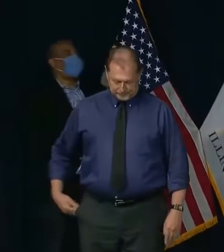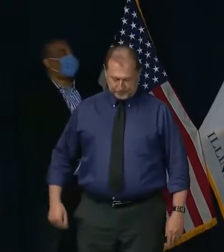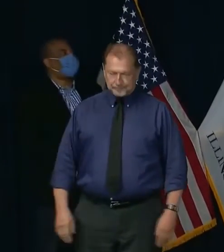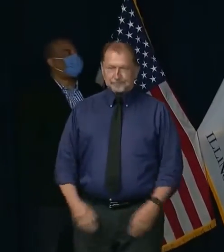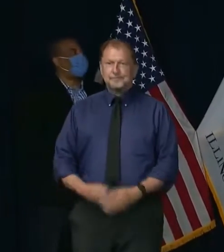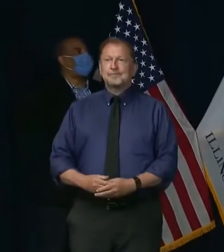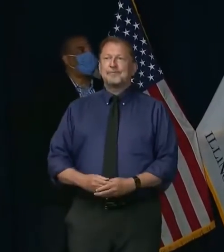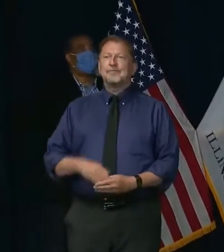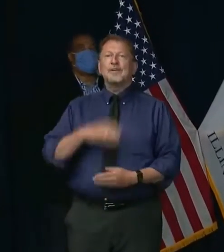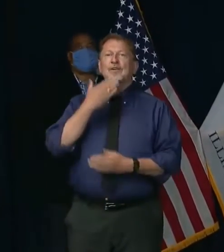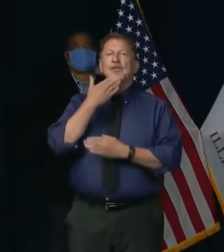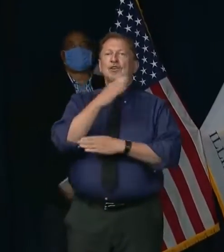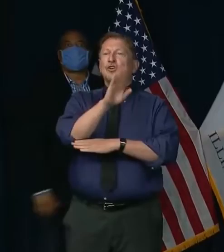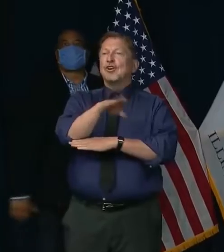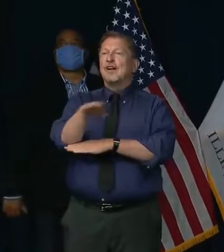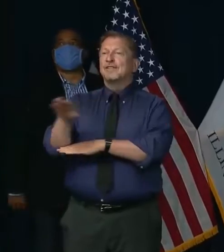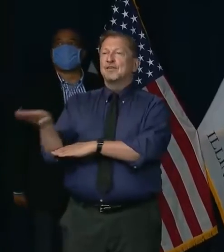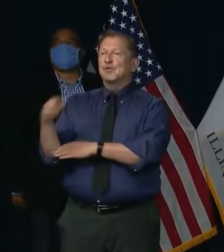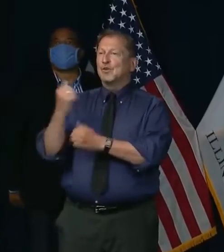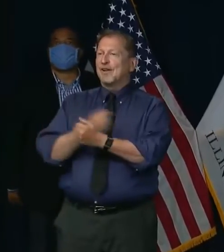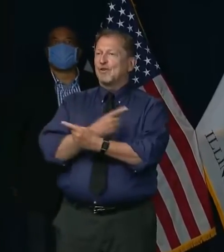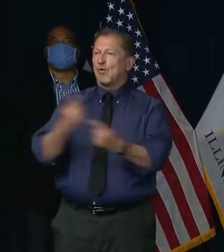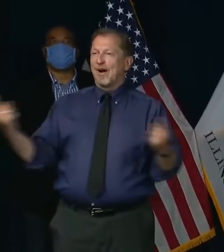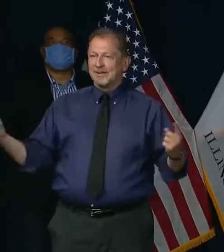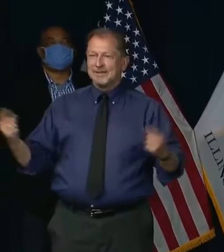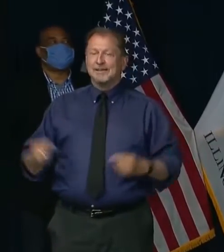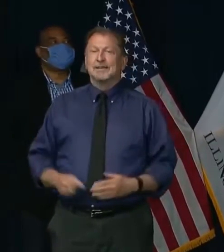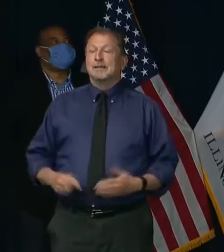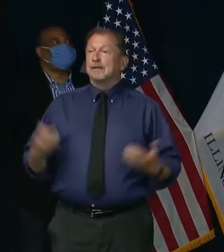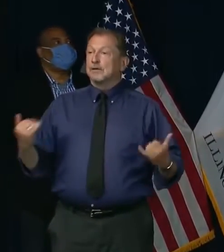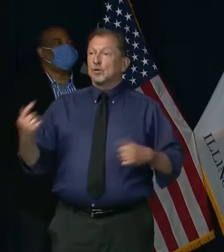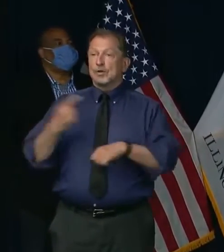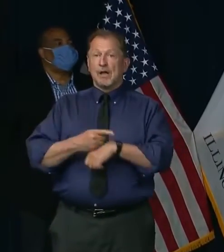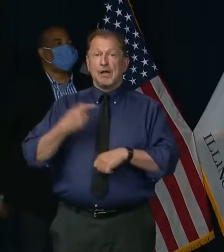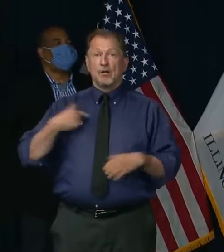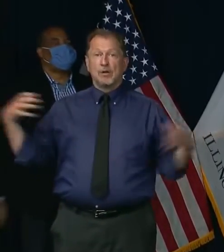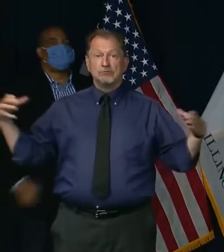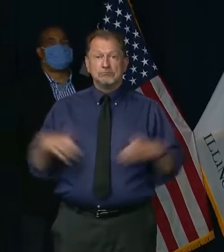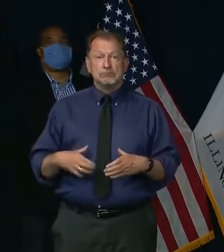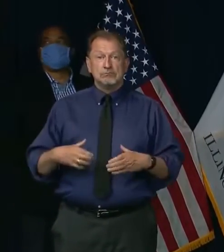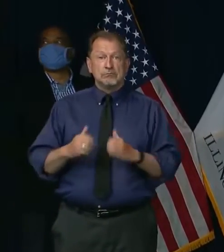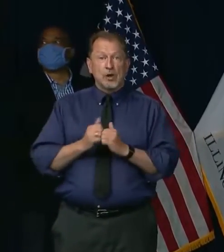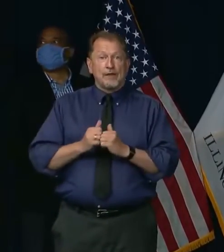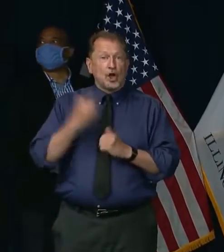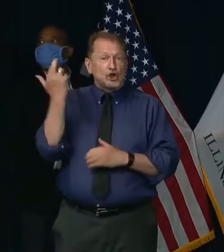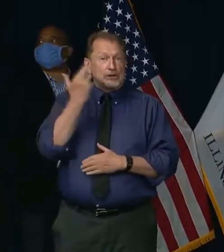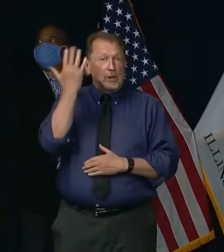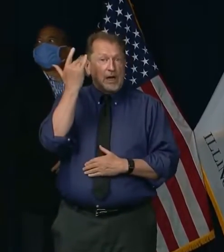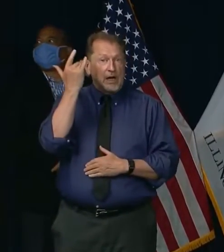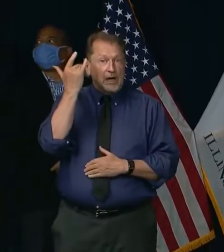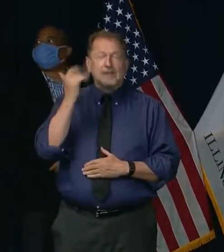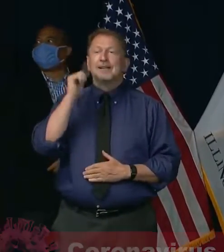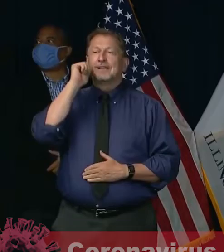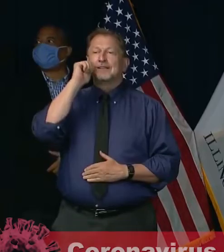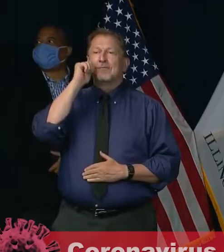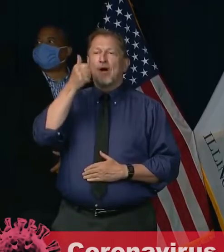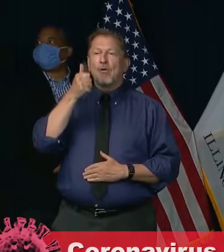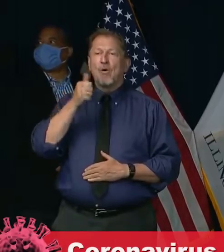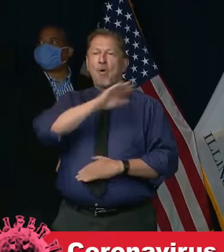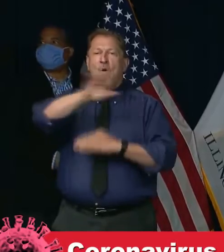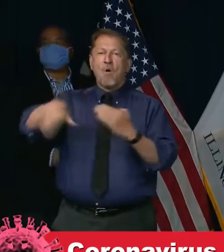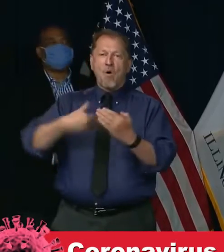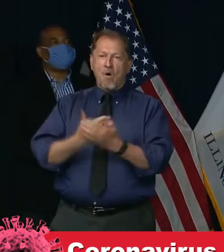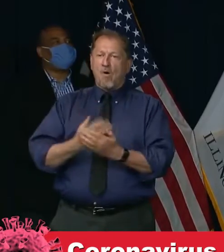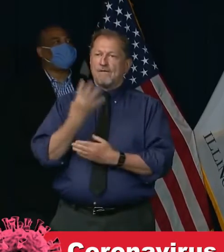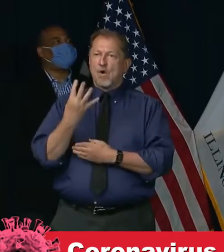Well, good afternoon, everyone. We are here today because tomorrow, all four regions of the